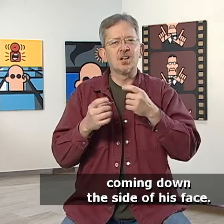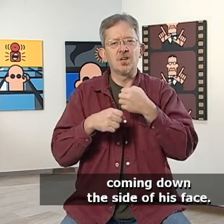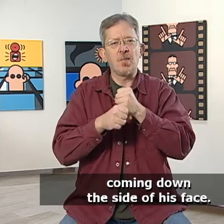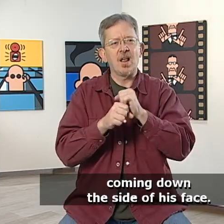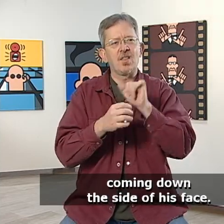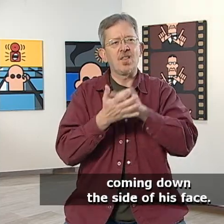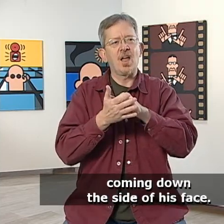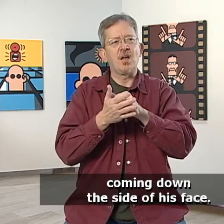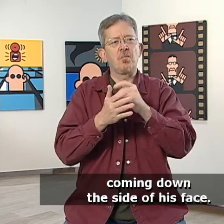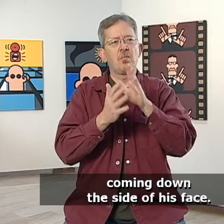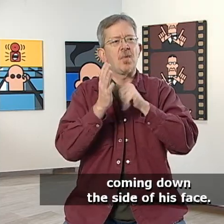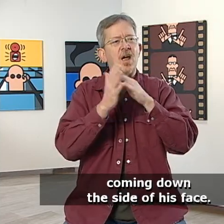coming down the side of his face.